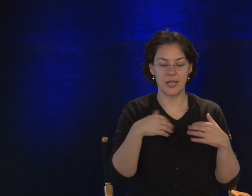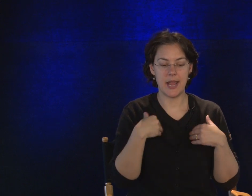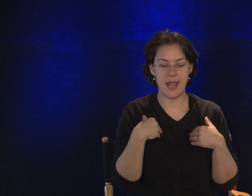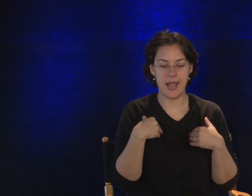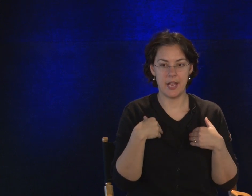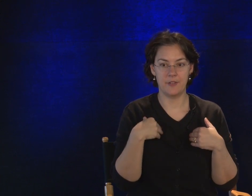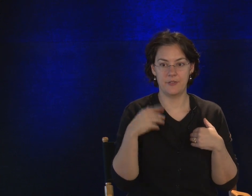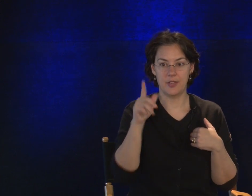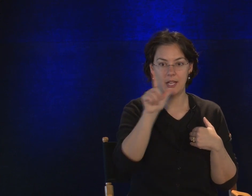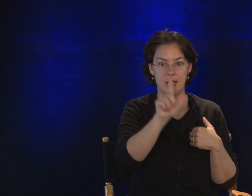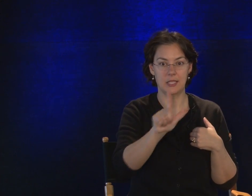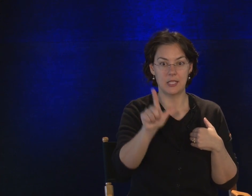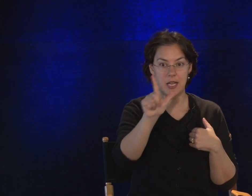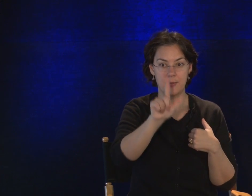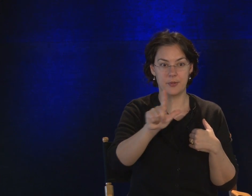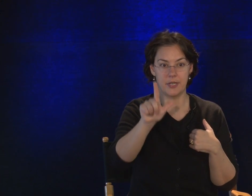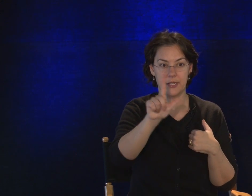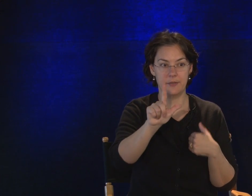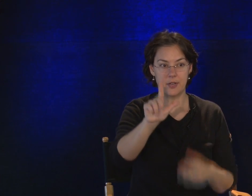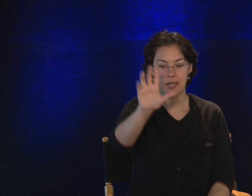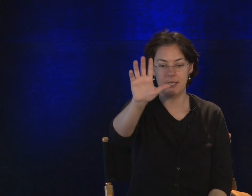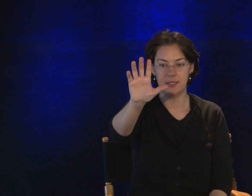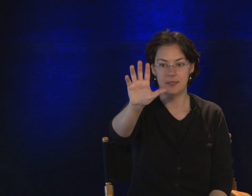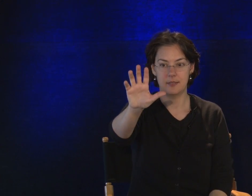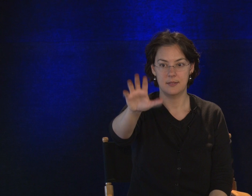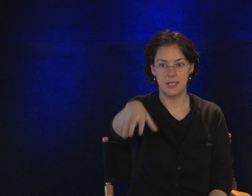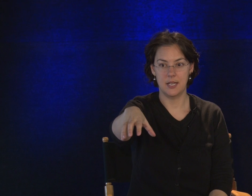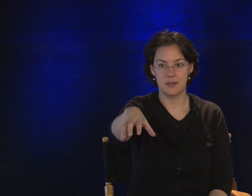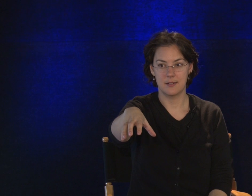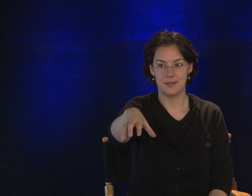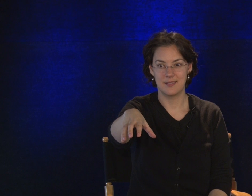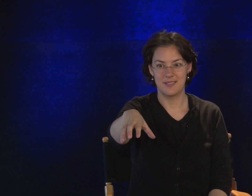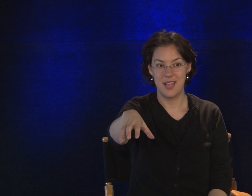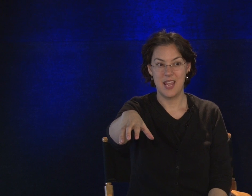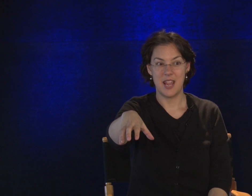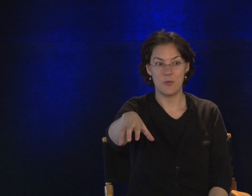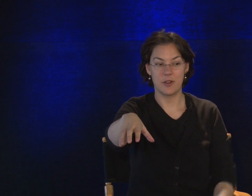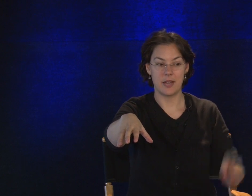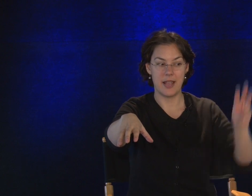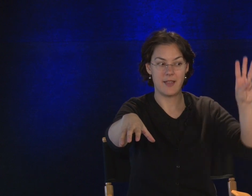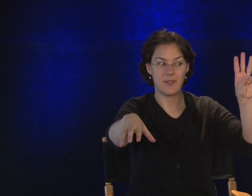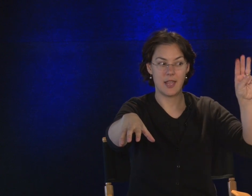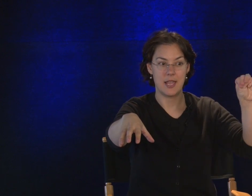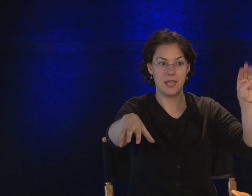going to have a library right here, and we're going to have a